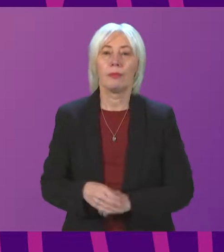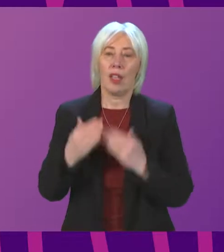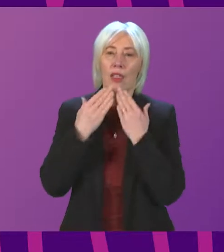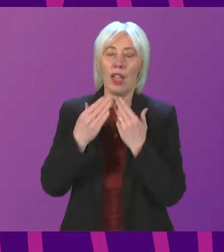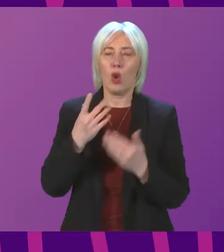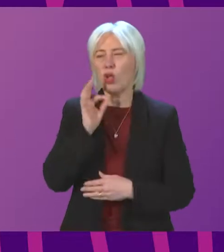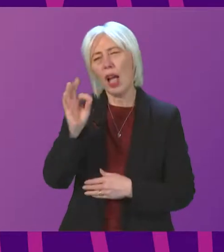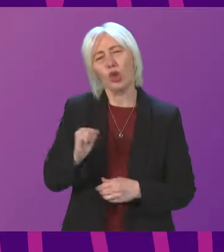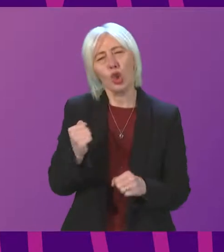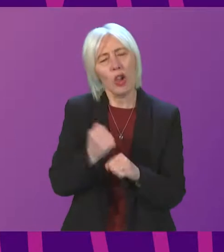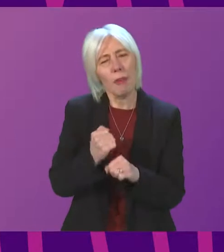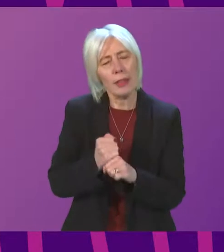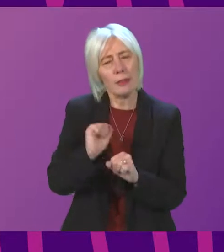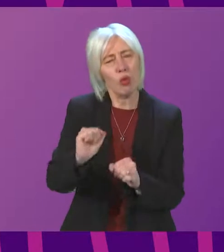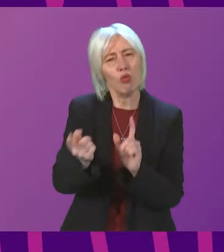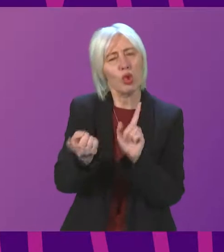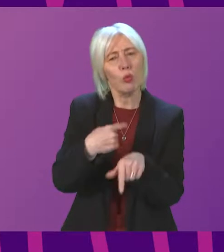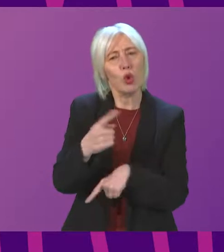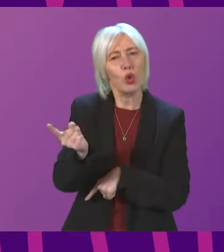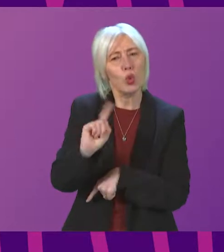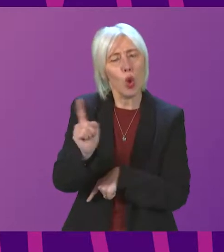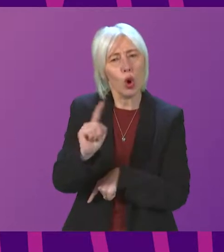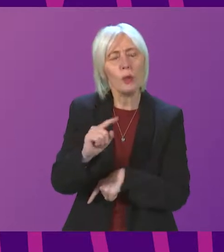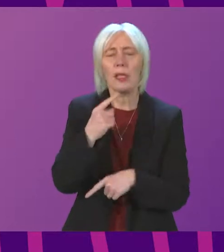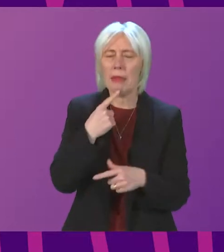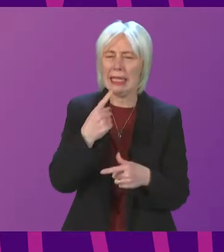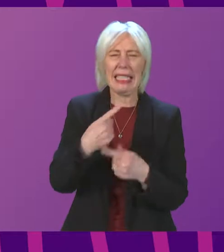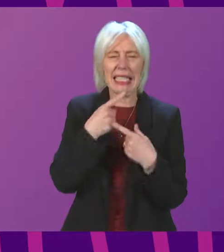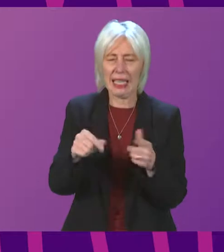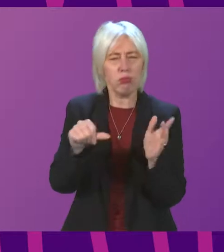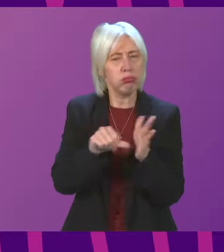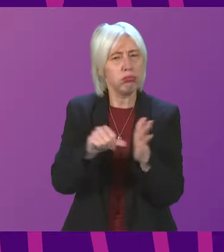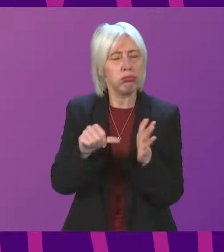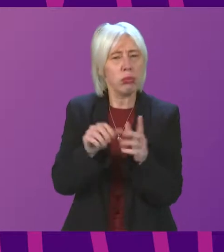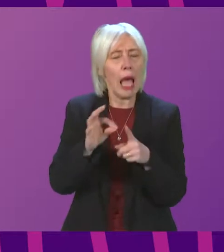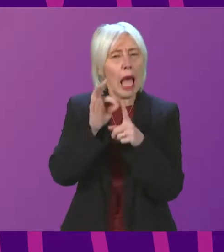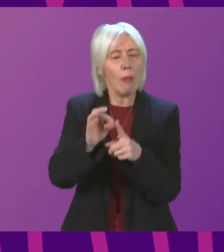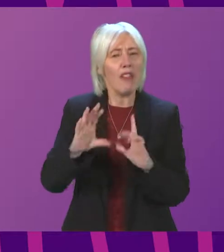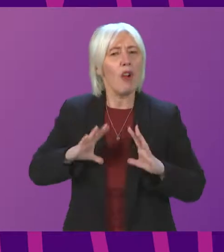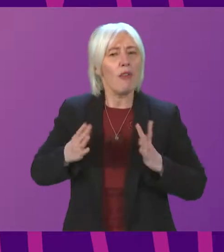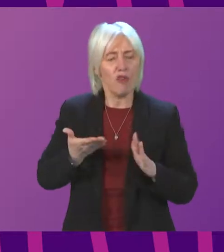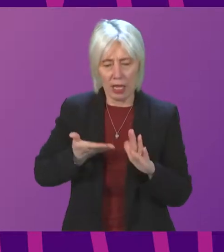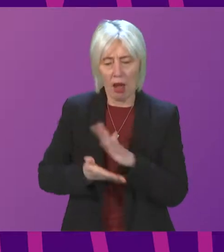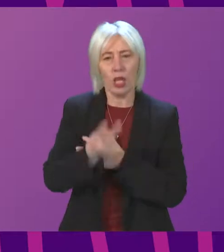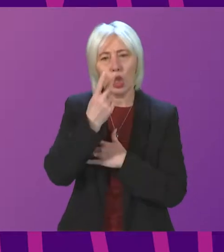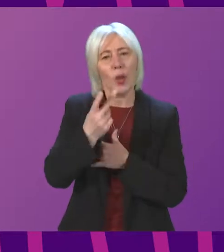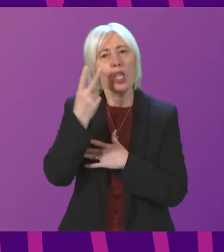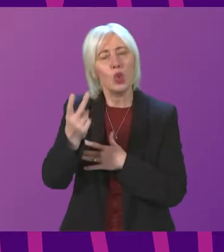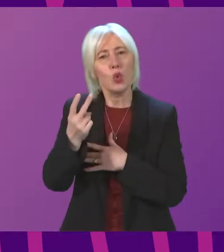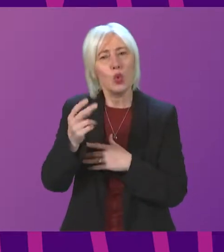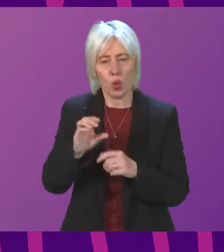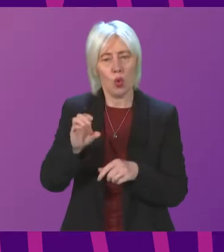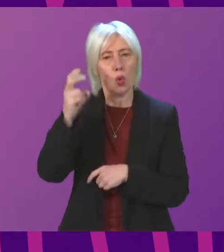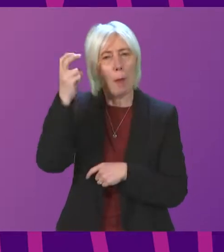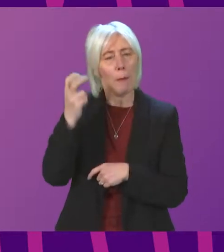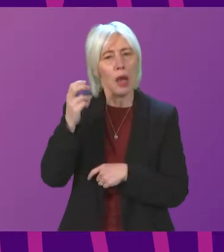ask the Scottish Government what its response is to reported problems with applying for free under-22 bus travel